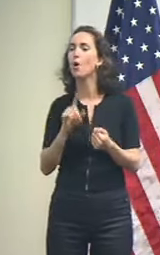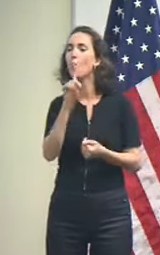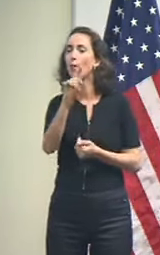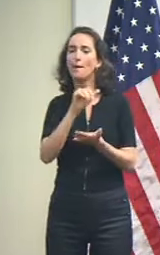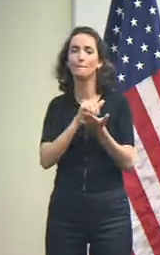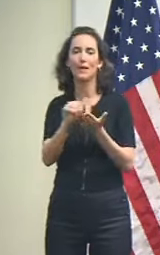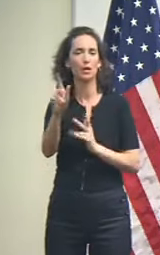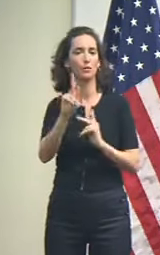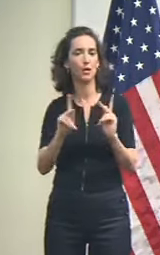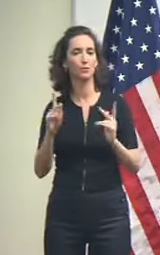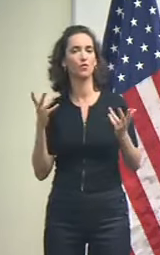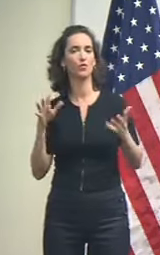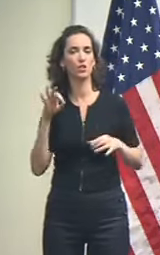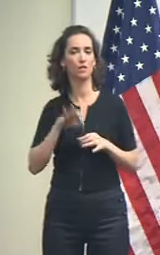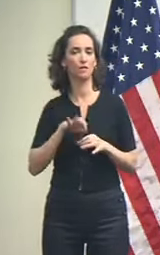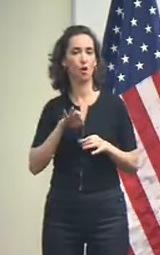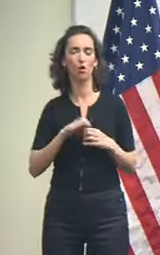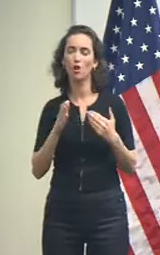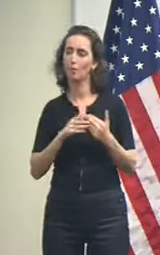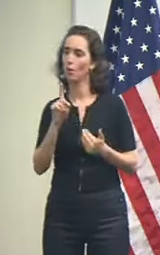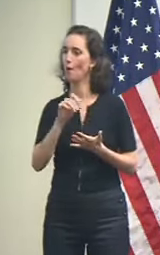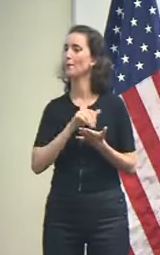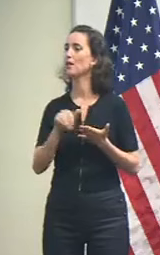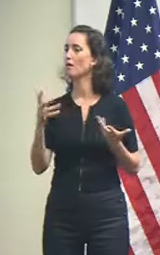million Louisianans have voted, I should say.